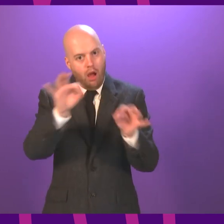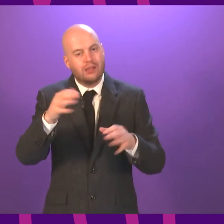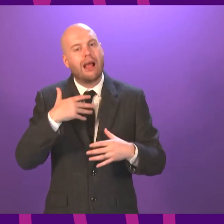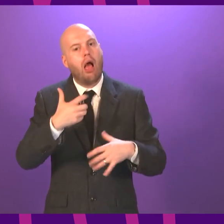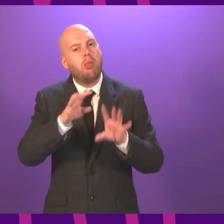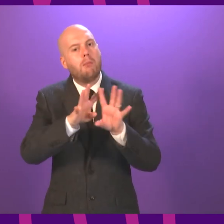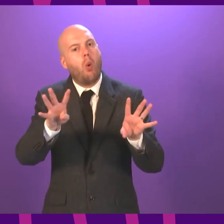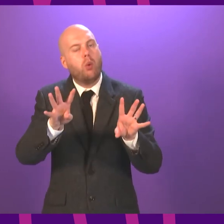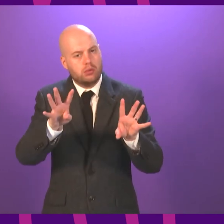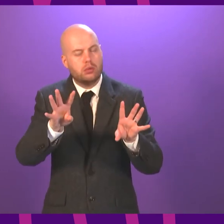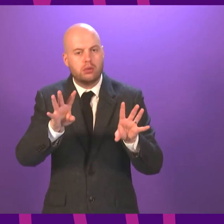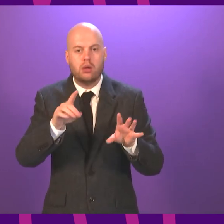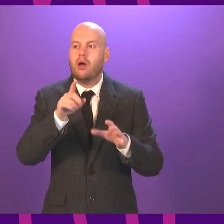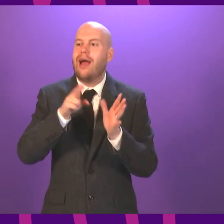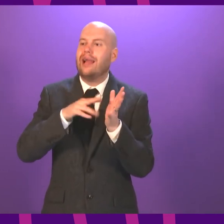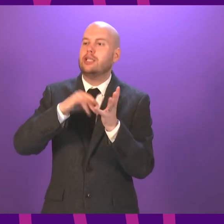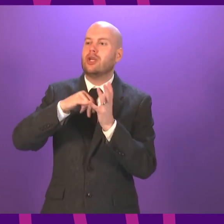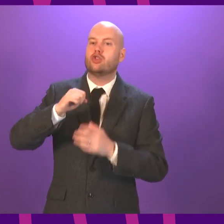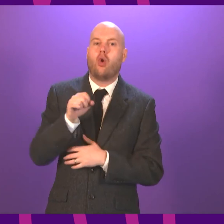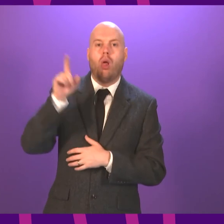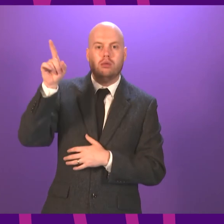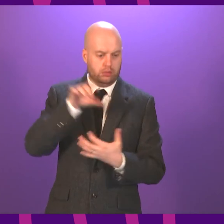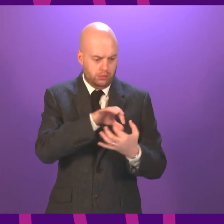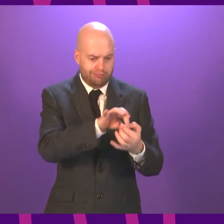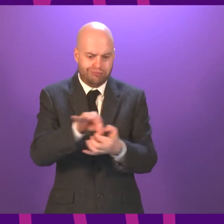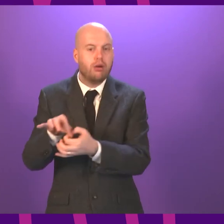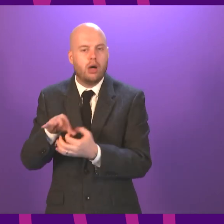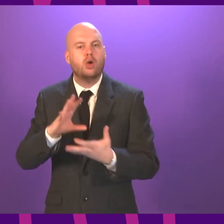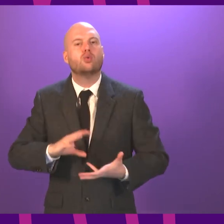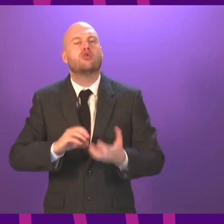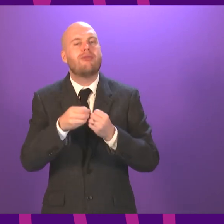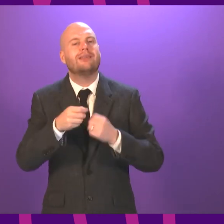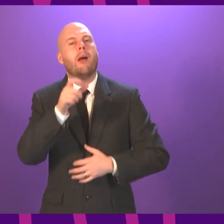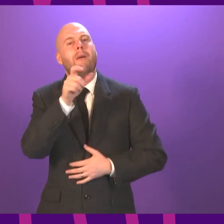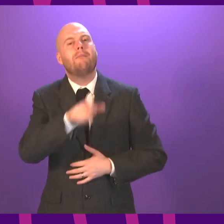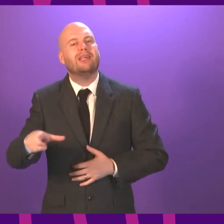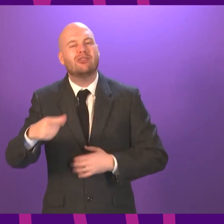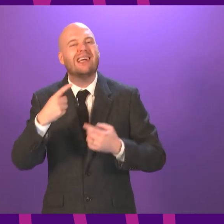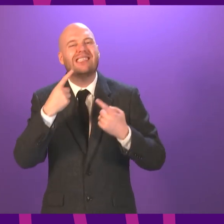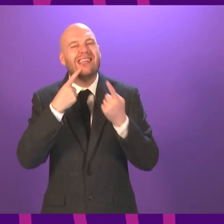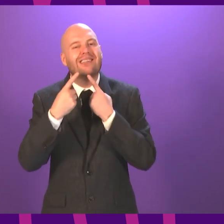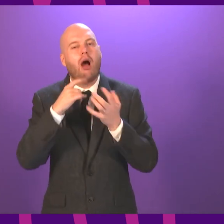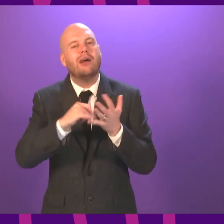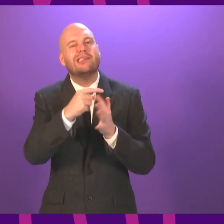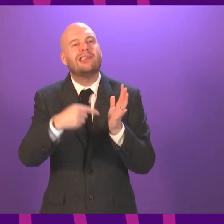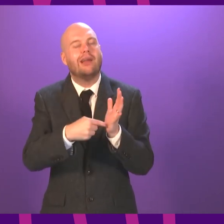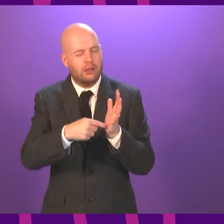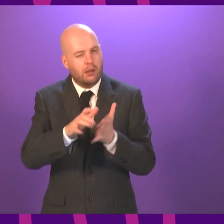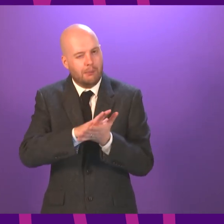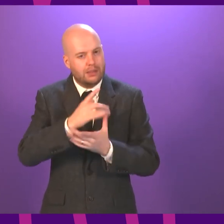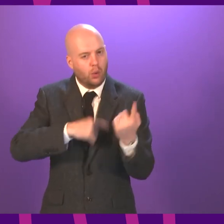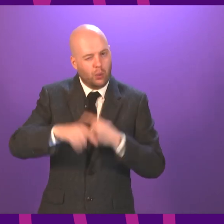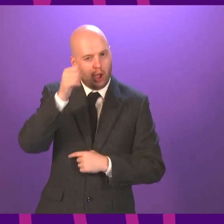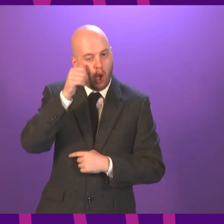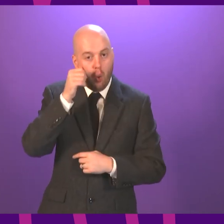develop a new patient-level data set so that we do not just understand the overall numbers but the reasons for rejected referrals. is also